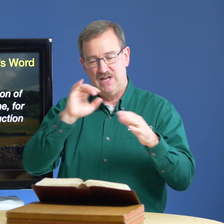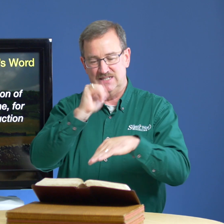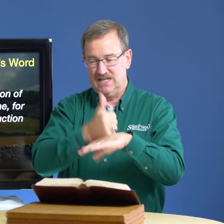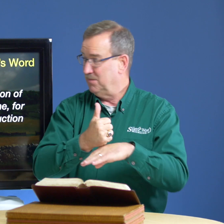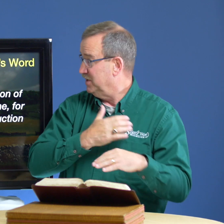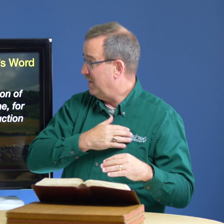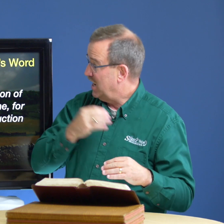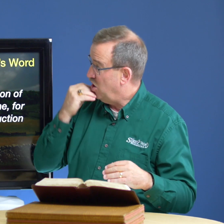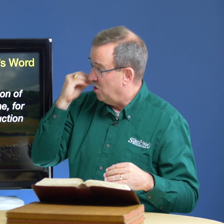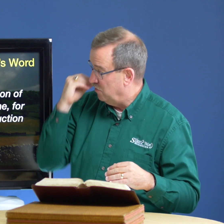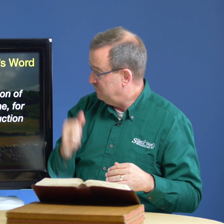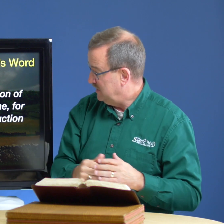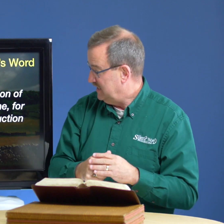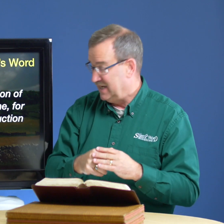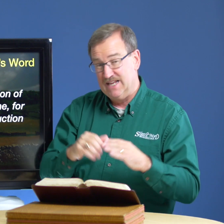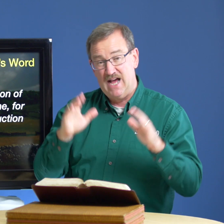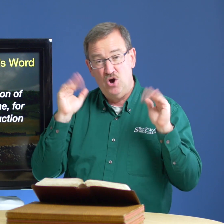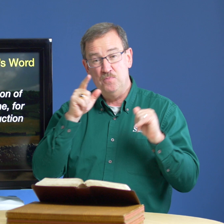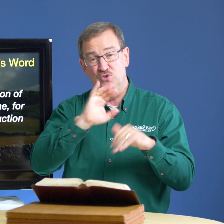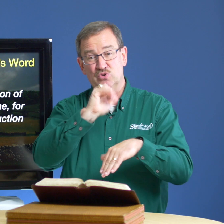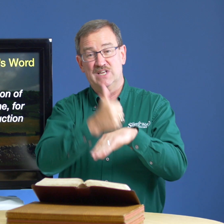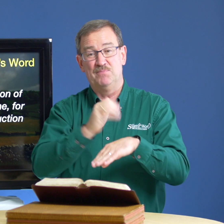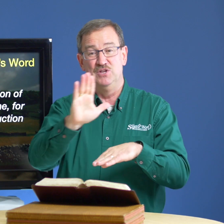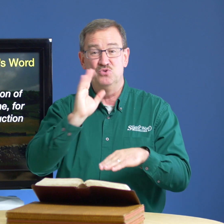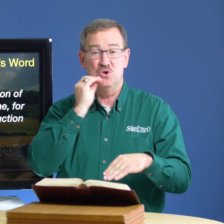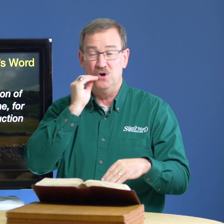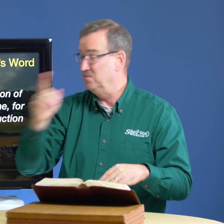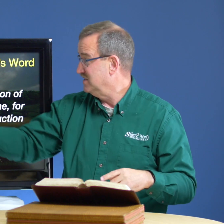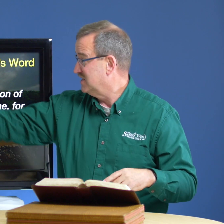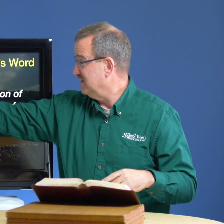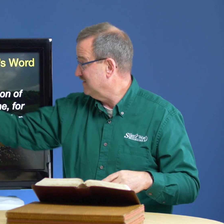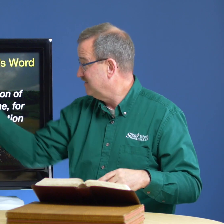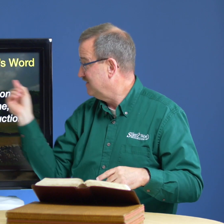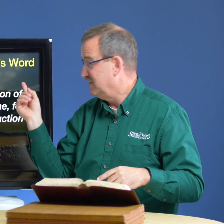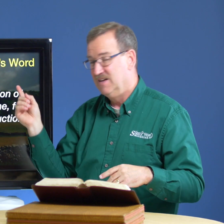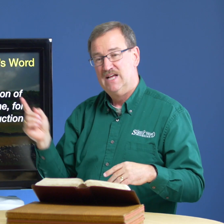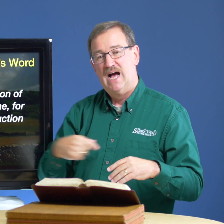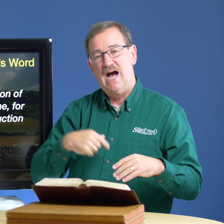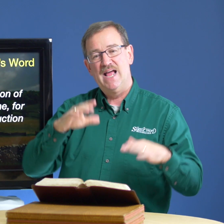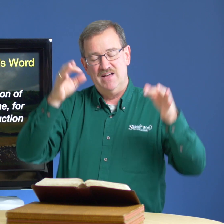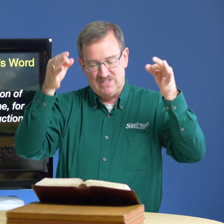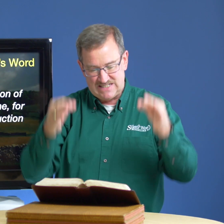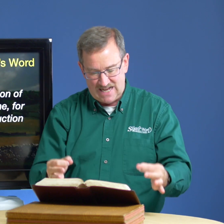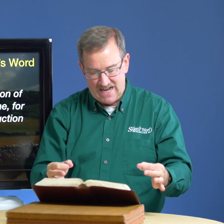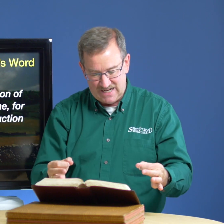good i set up in my home and i hope you will set up in your home is here i have decided